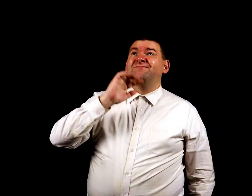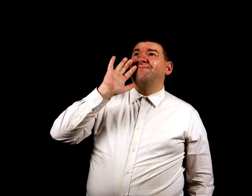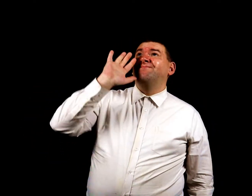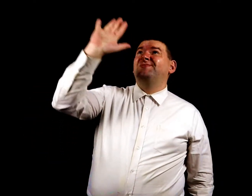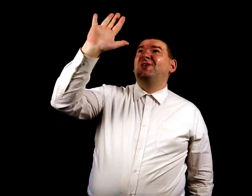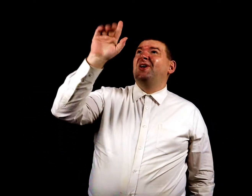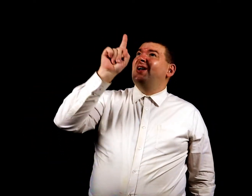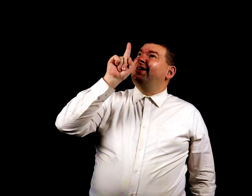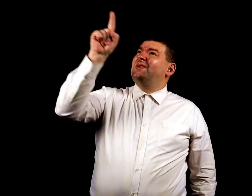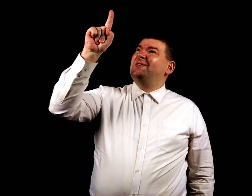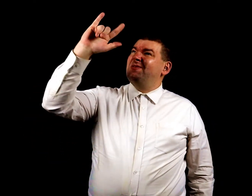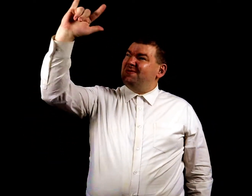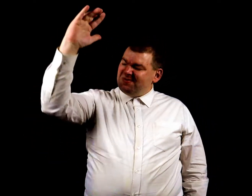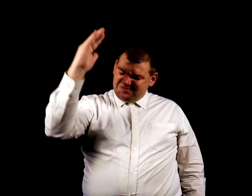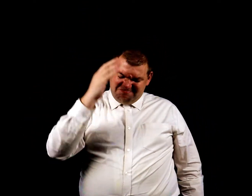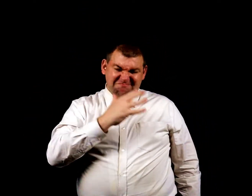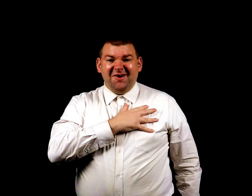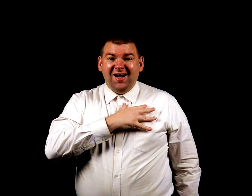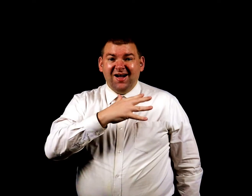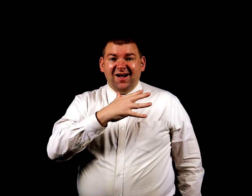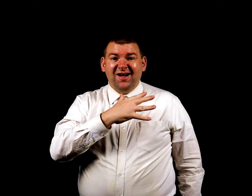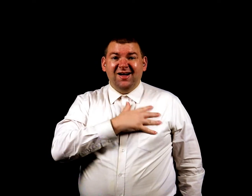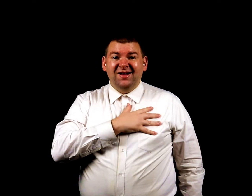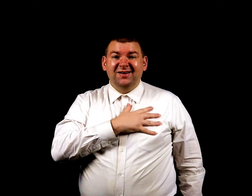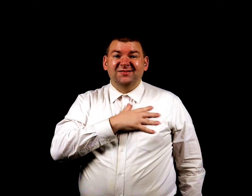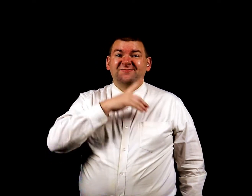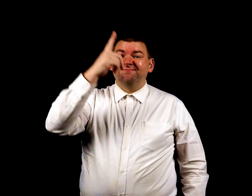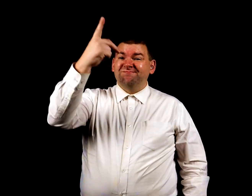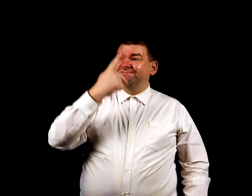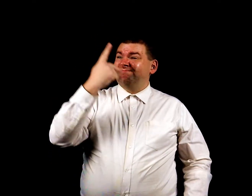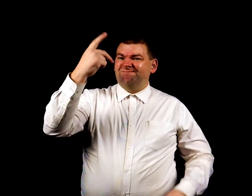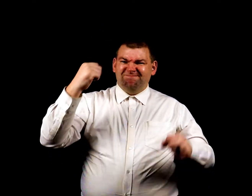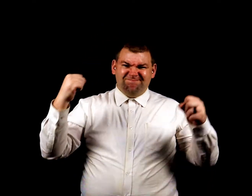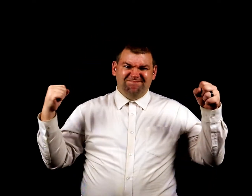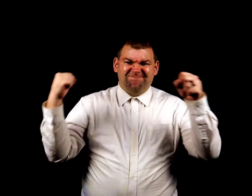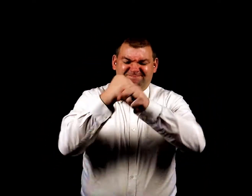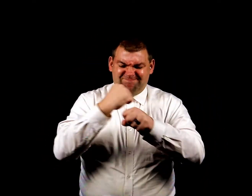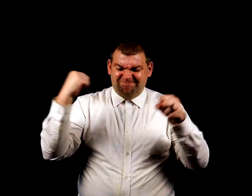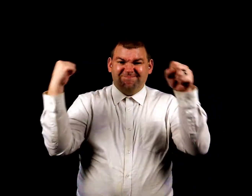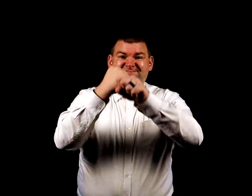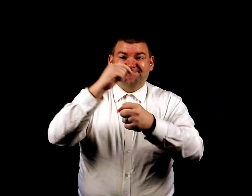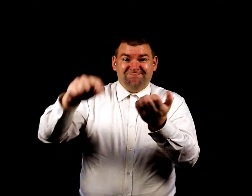yours You are mine You are with me in this fight